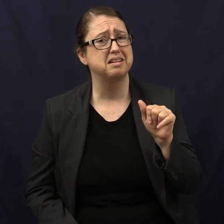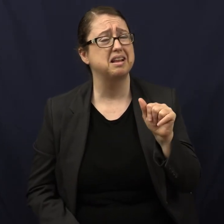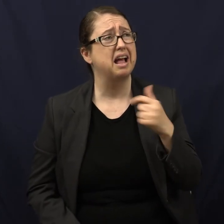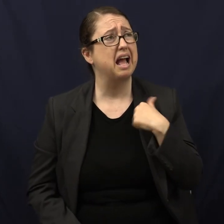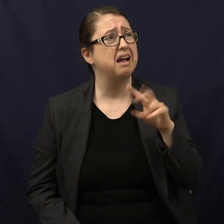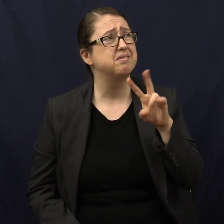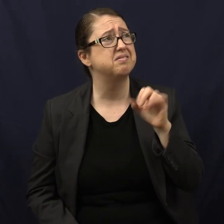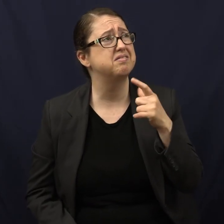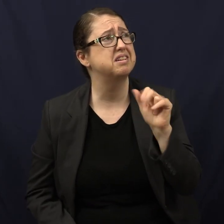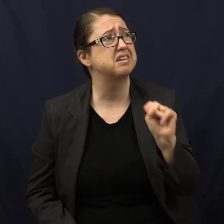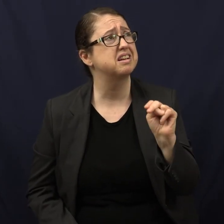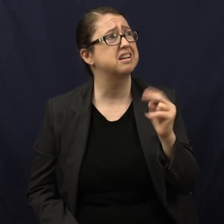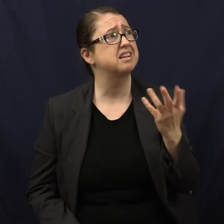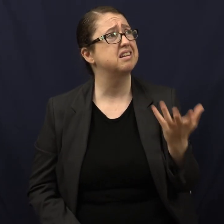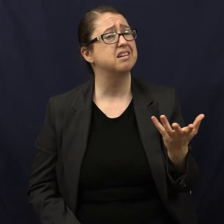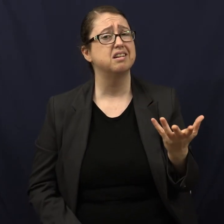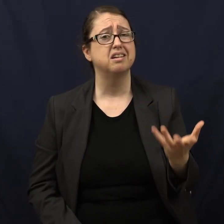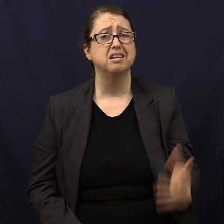I'm vegan.